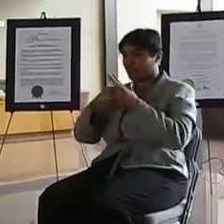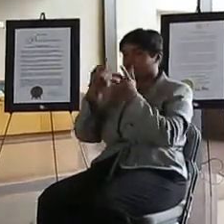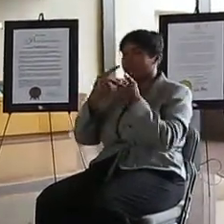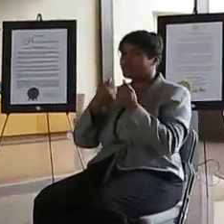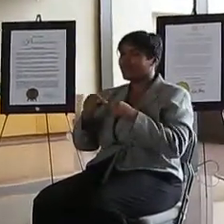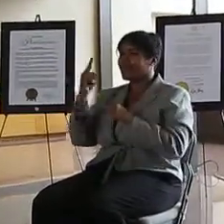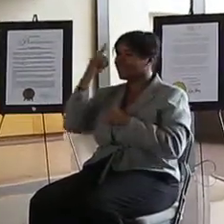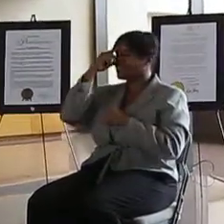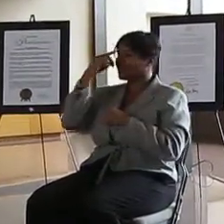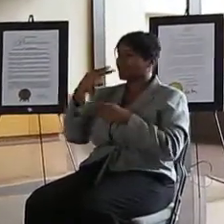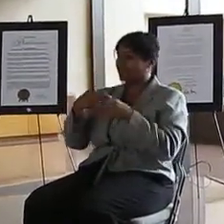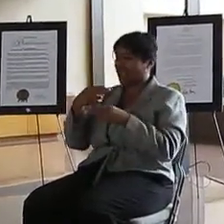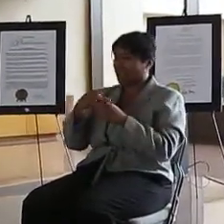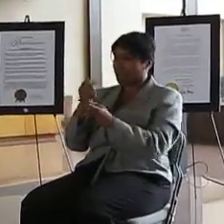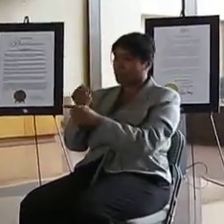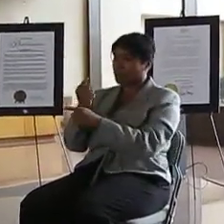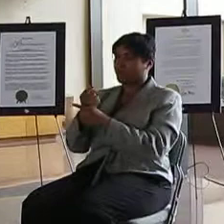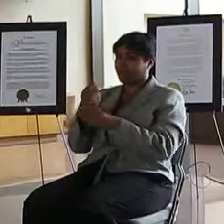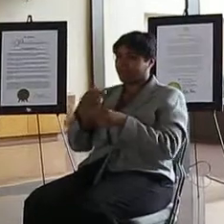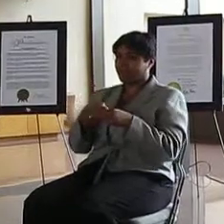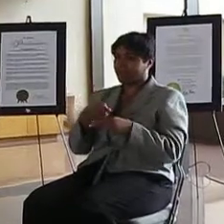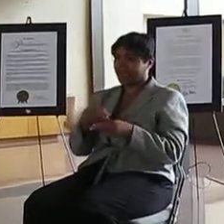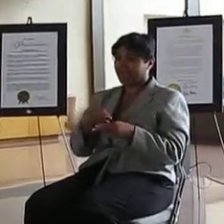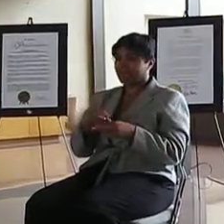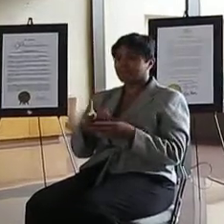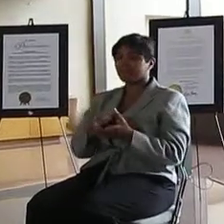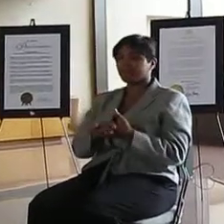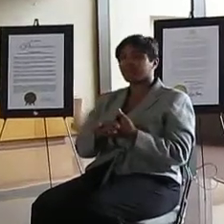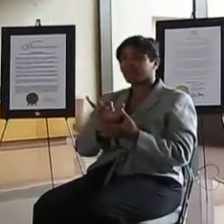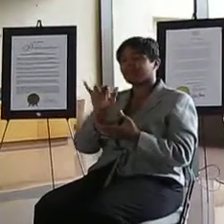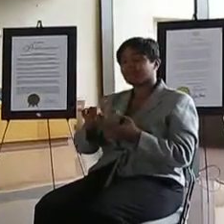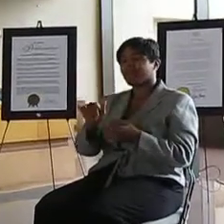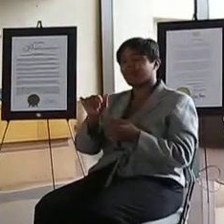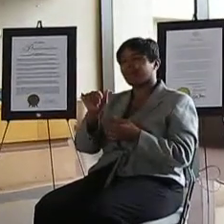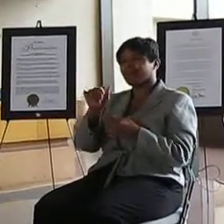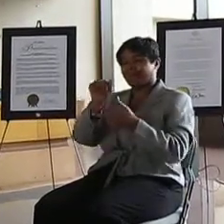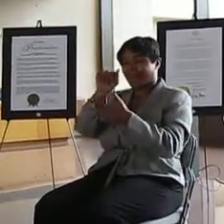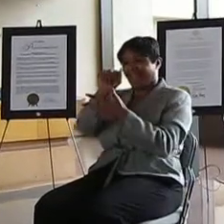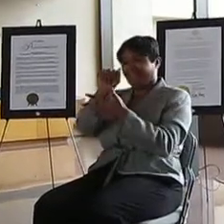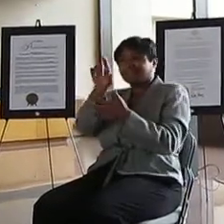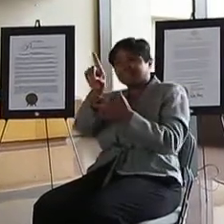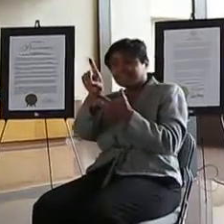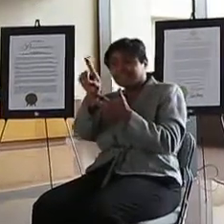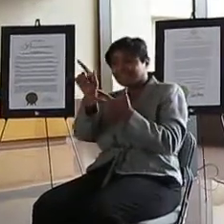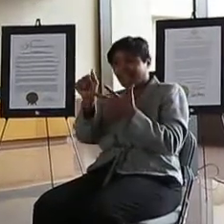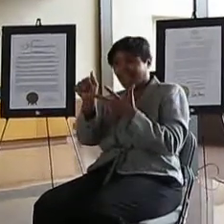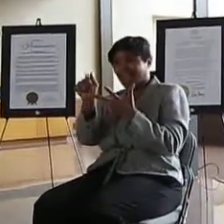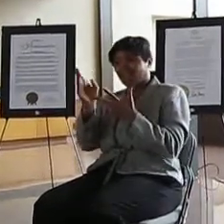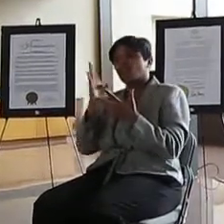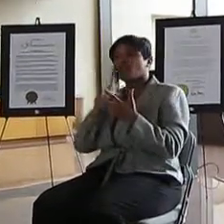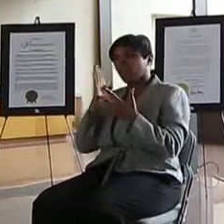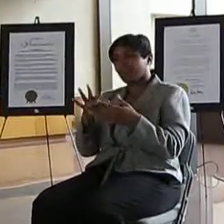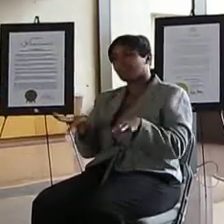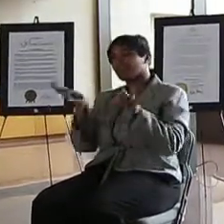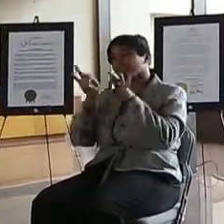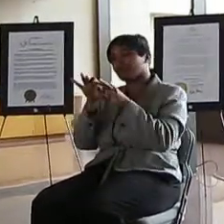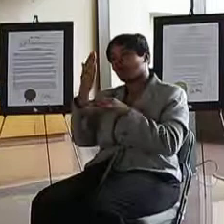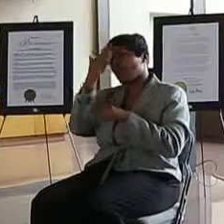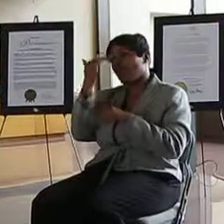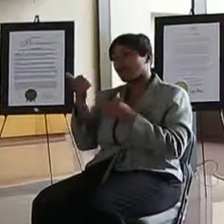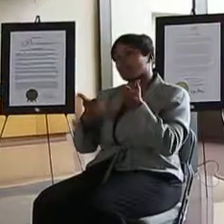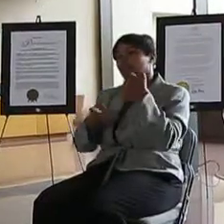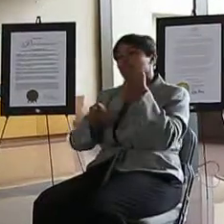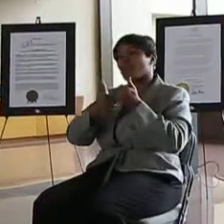of a name, the acronym was also going to be important because most legislation